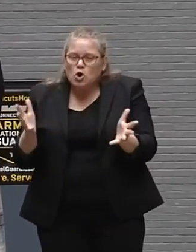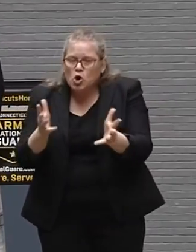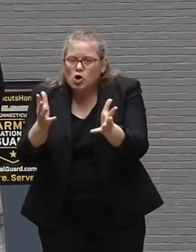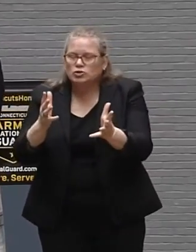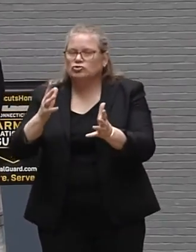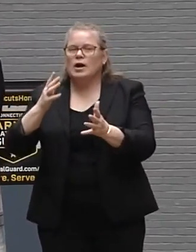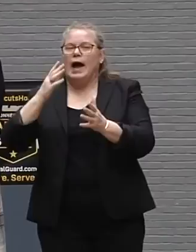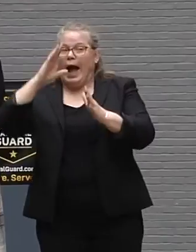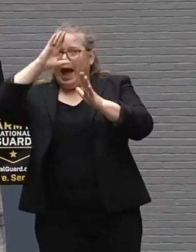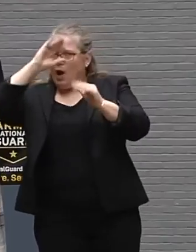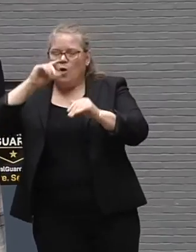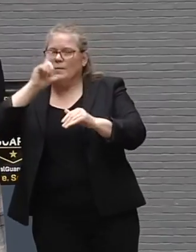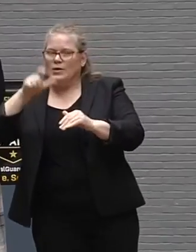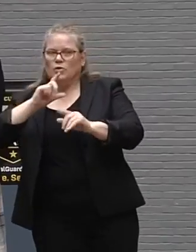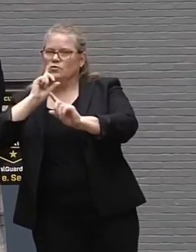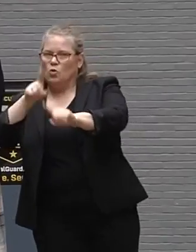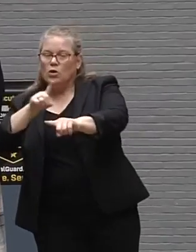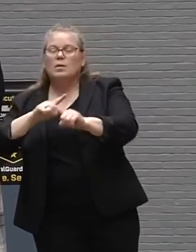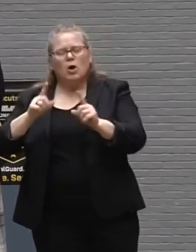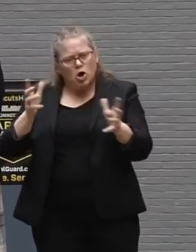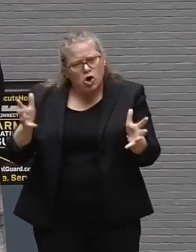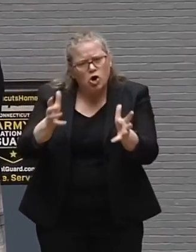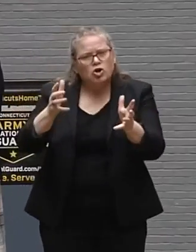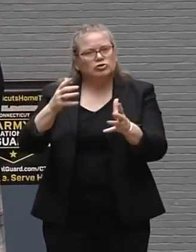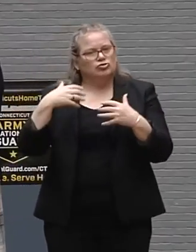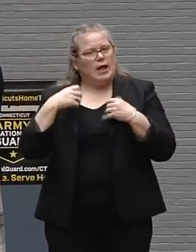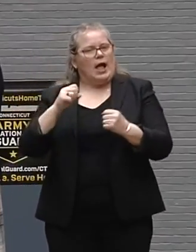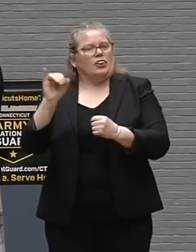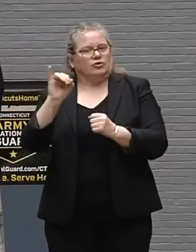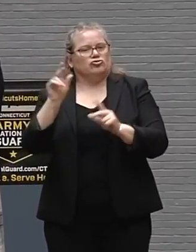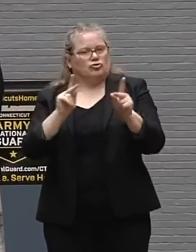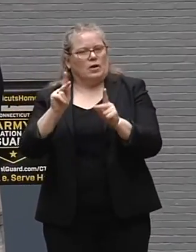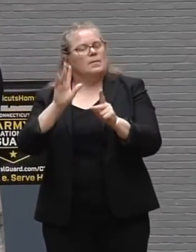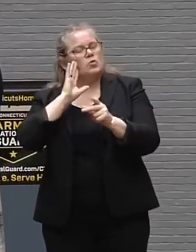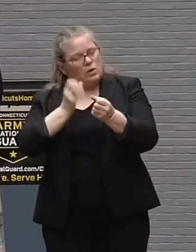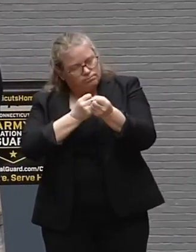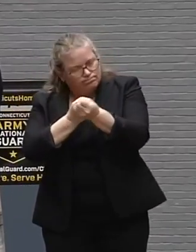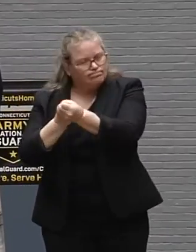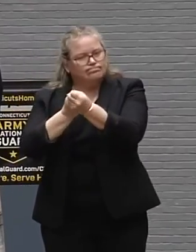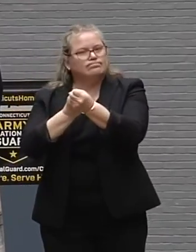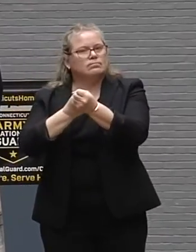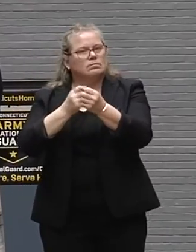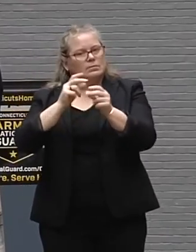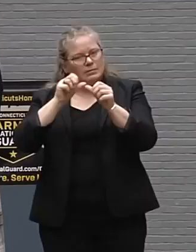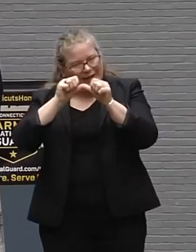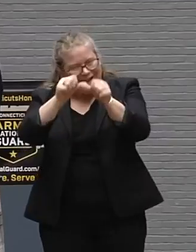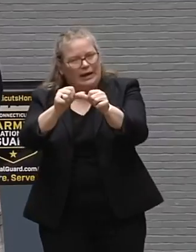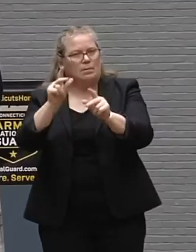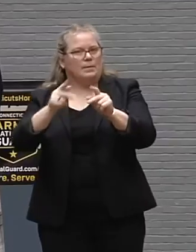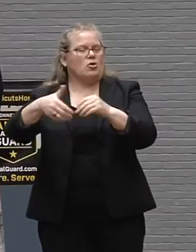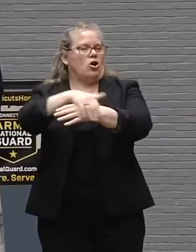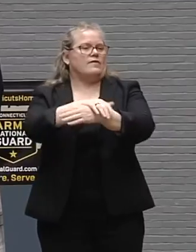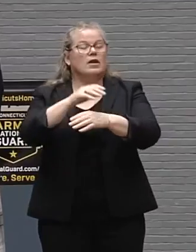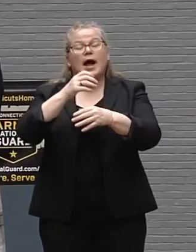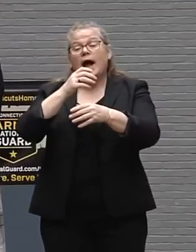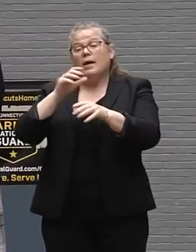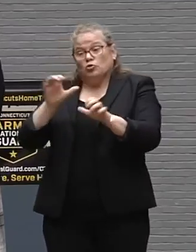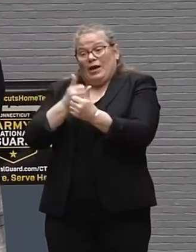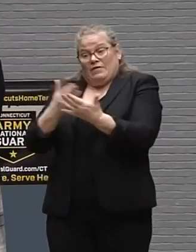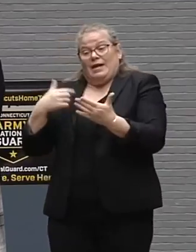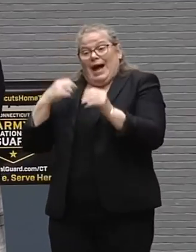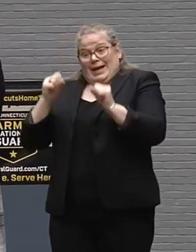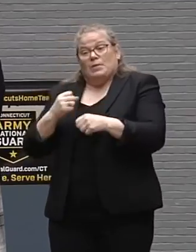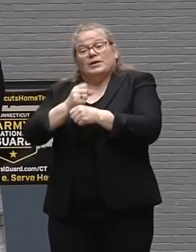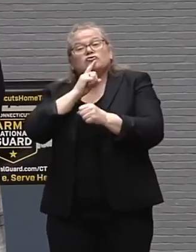sure the health care companies, health care insurance folks do the same thing. I'm doing everything I can to make sure people have the health care coverage they need